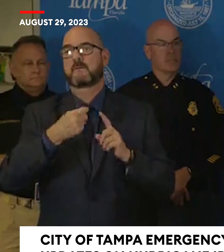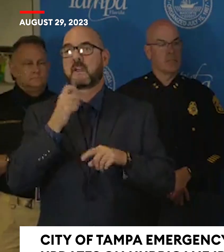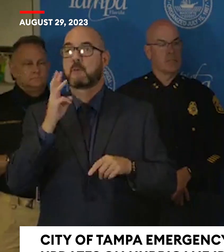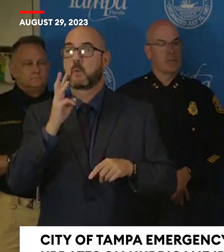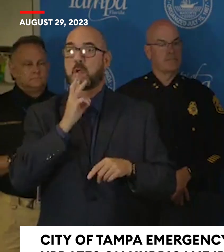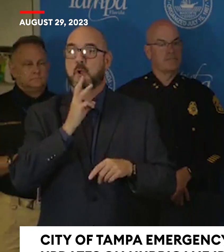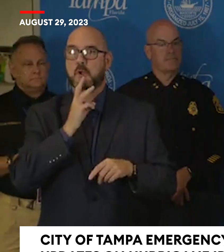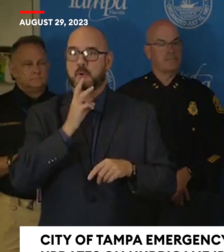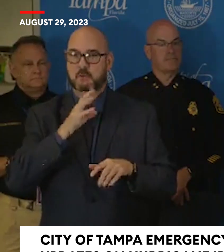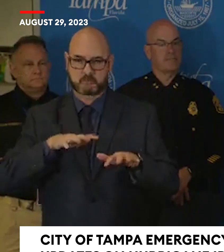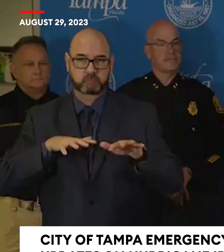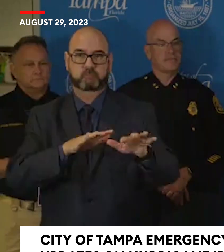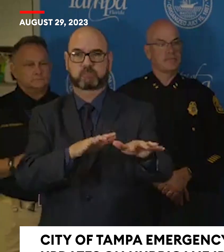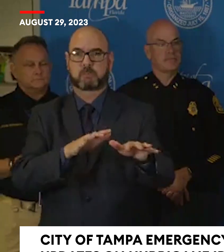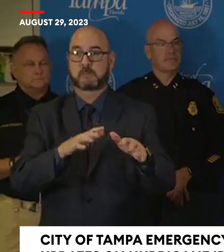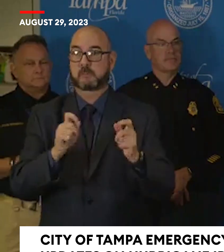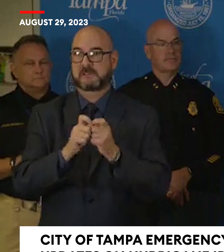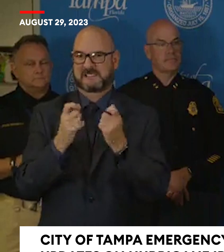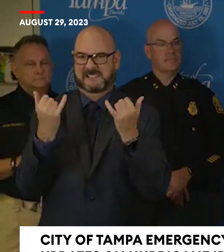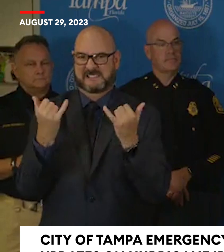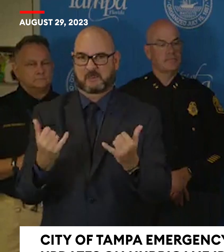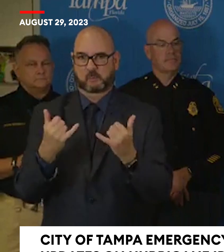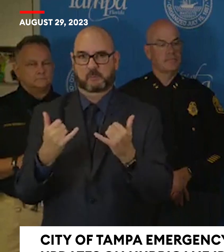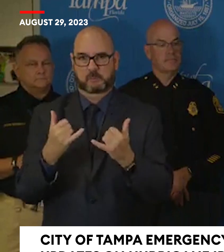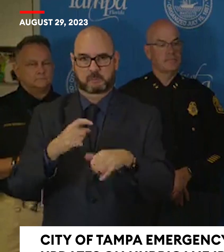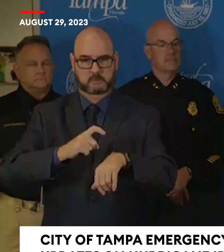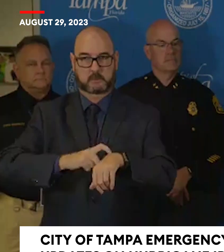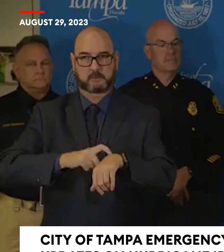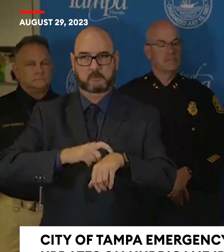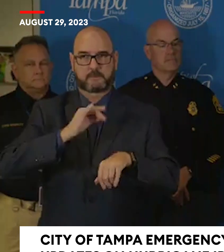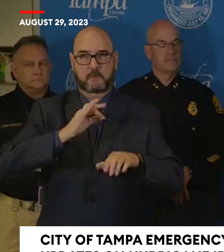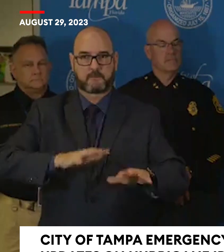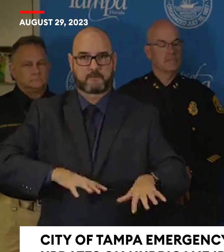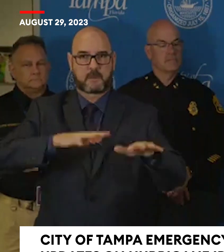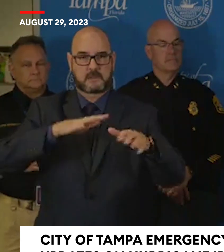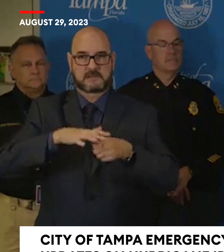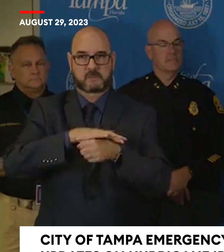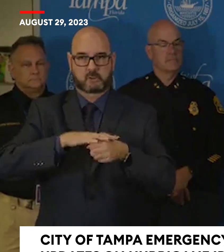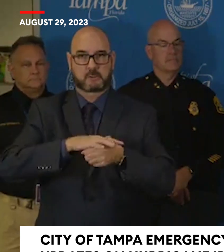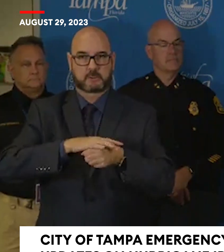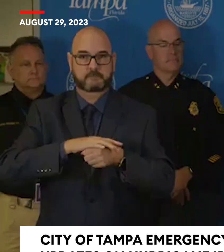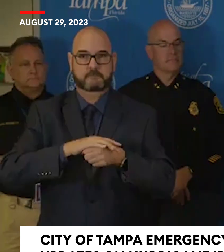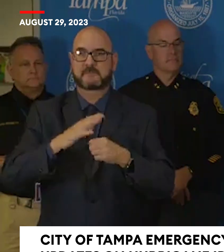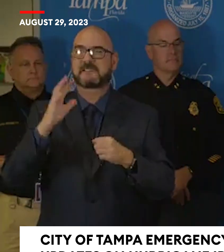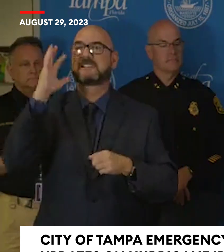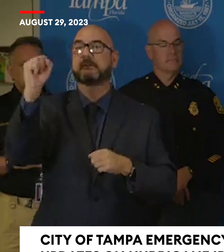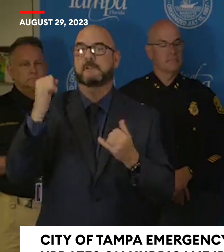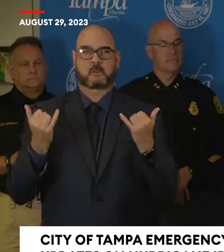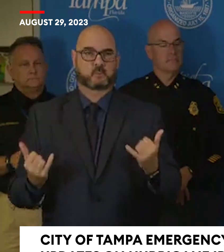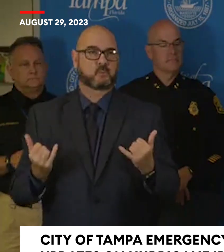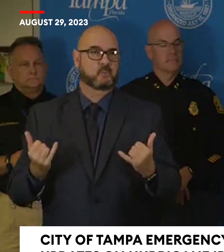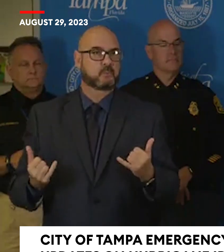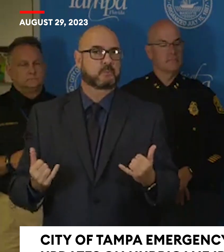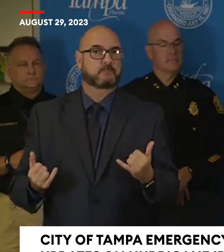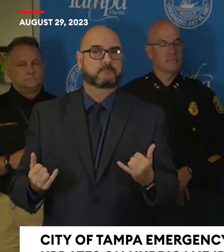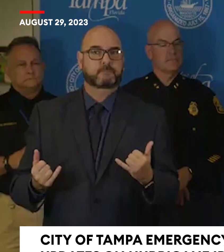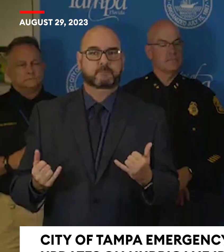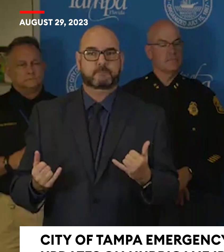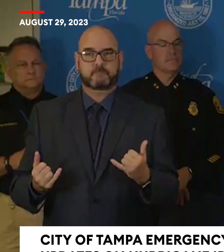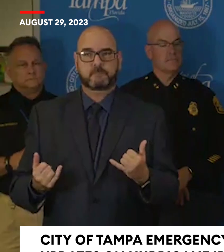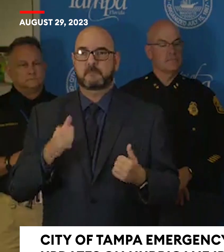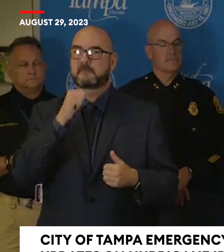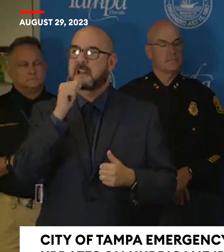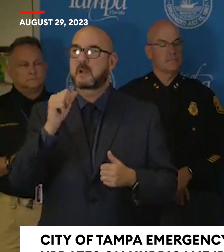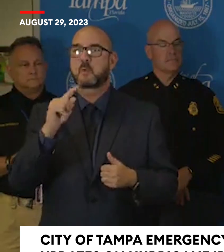one of those flood-prone locations, make that decision and do it now before it's too late.